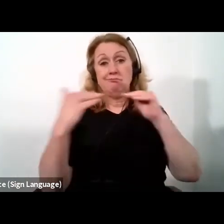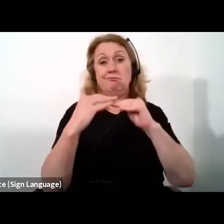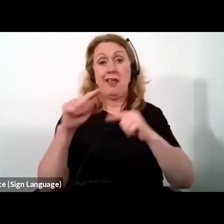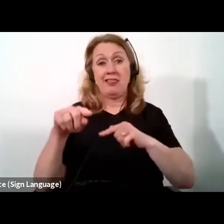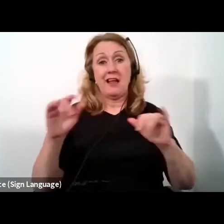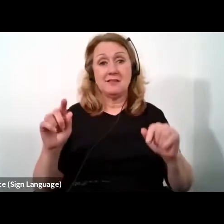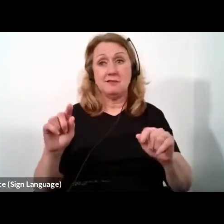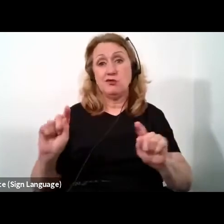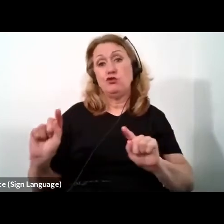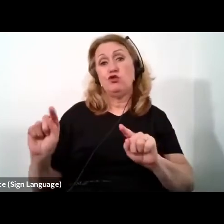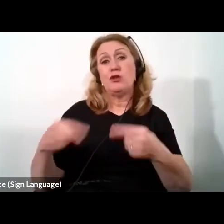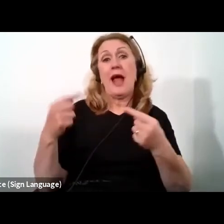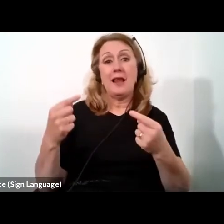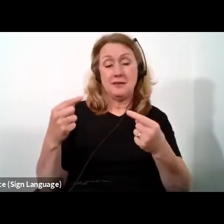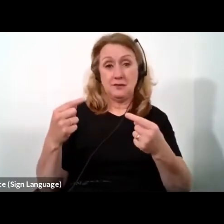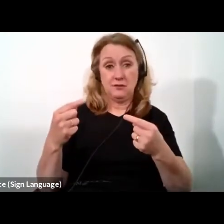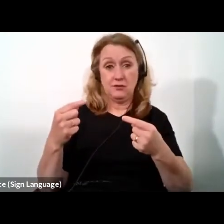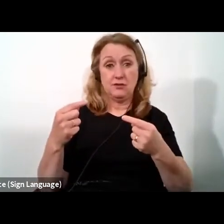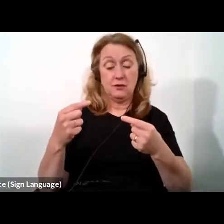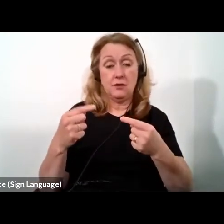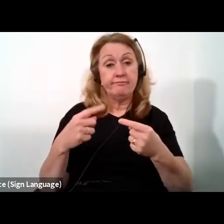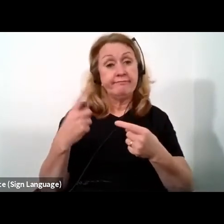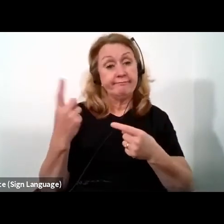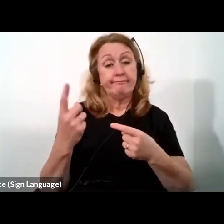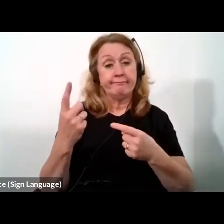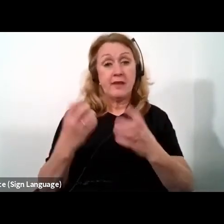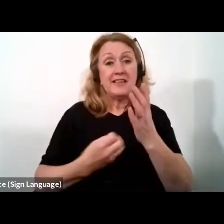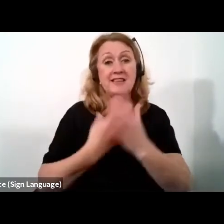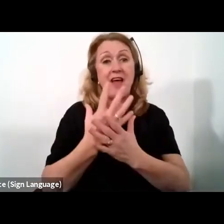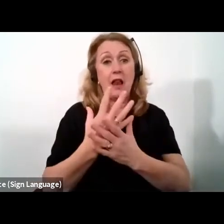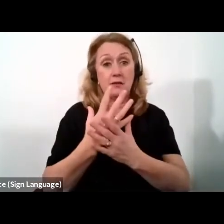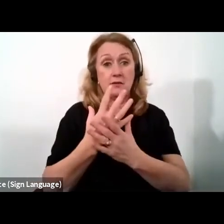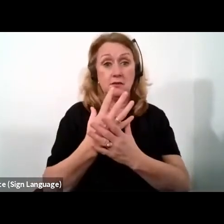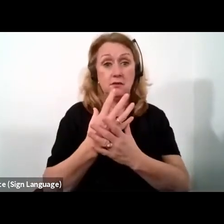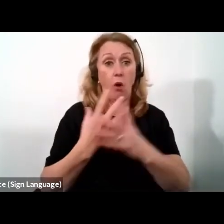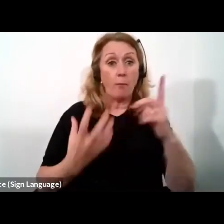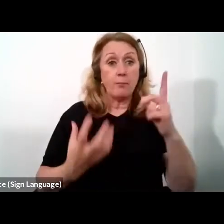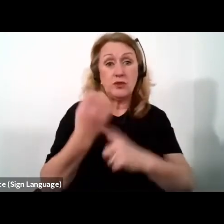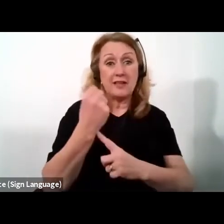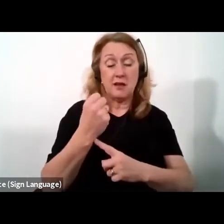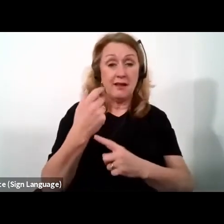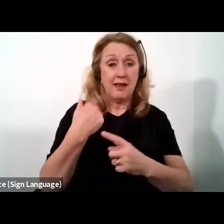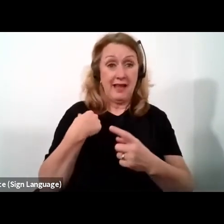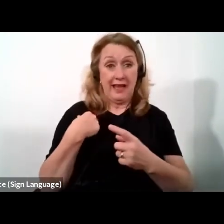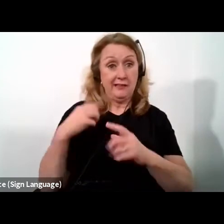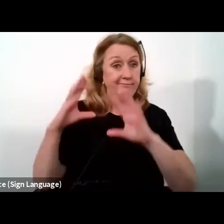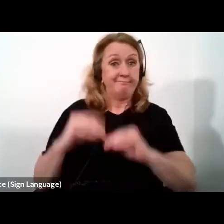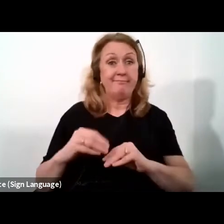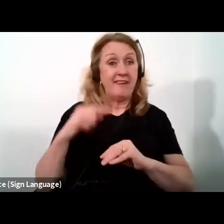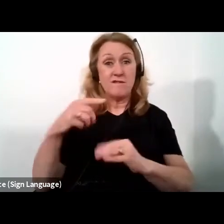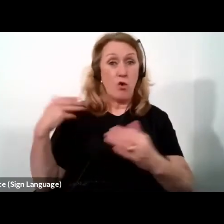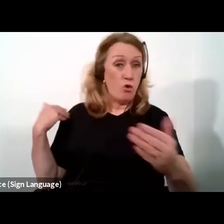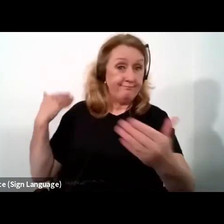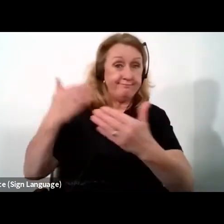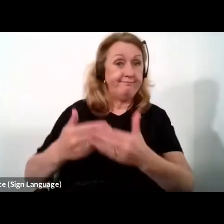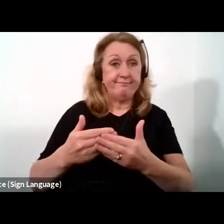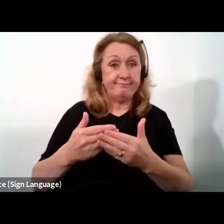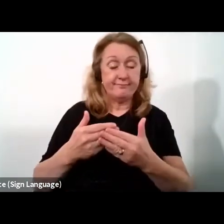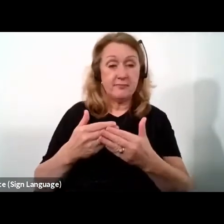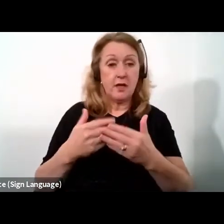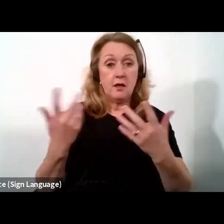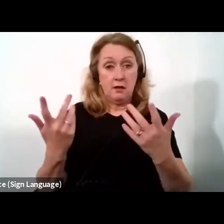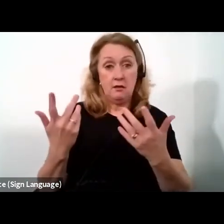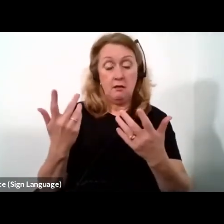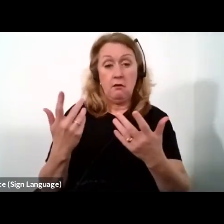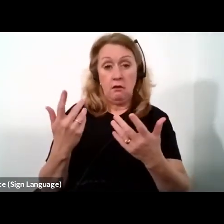transformation, a development objective that has eluded Africa for decades in the AFCFTA era hinges